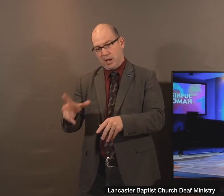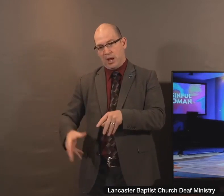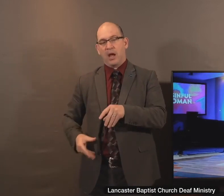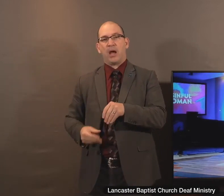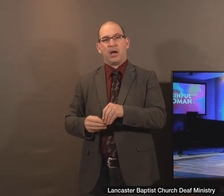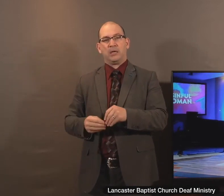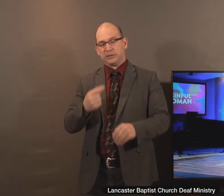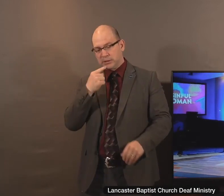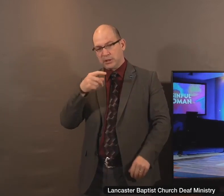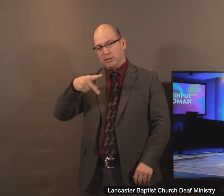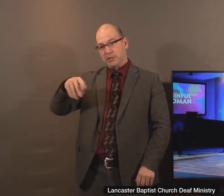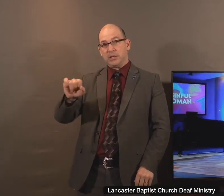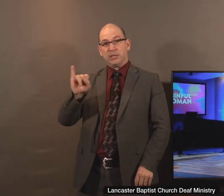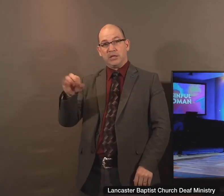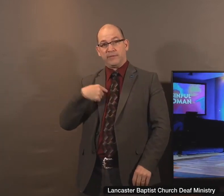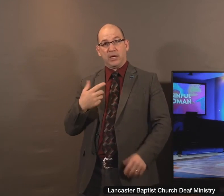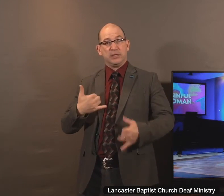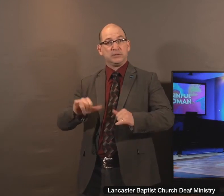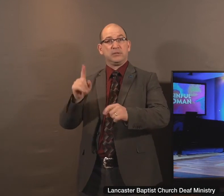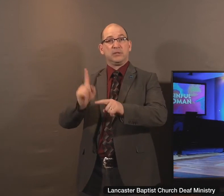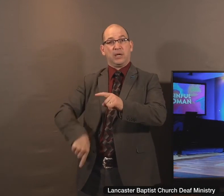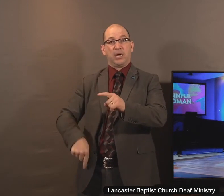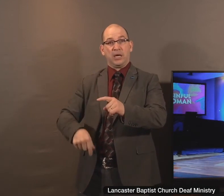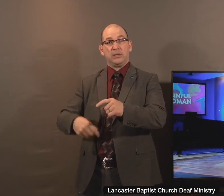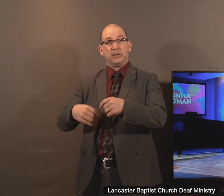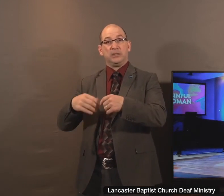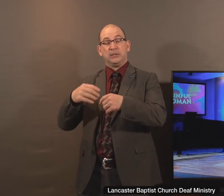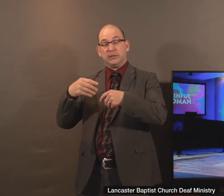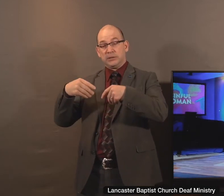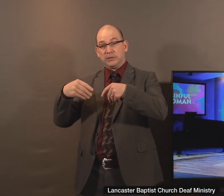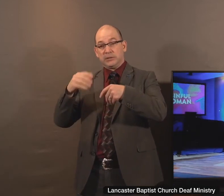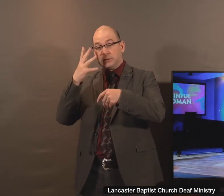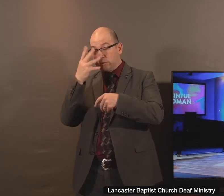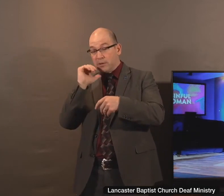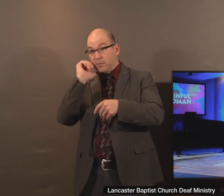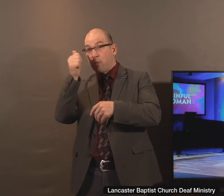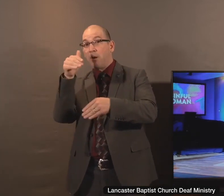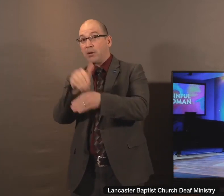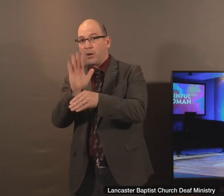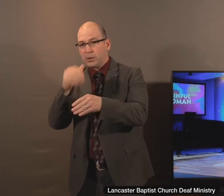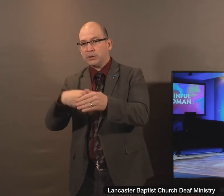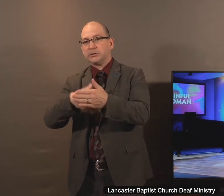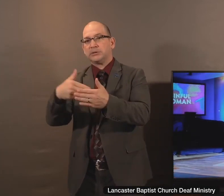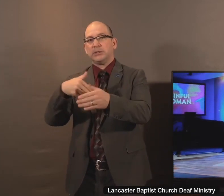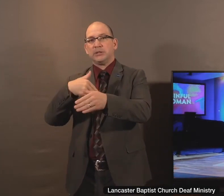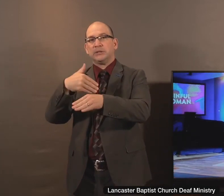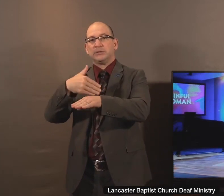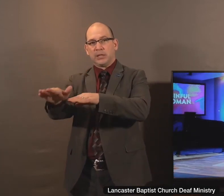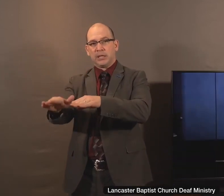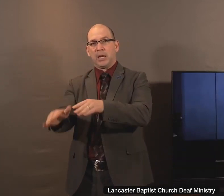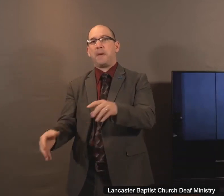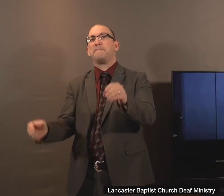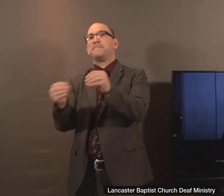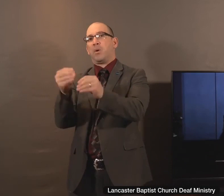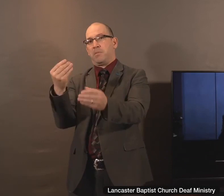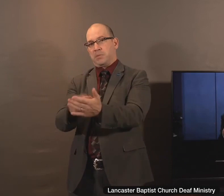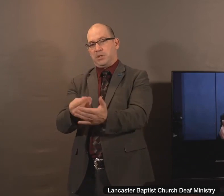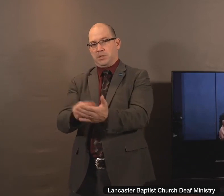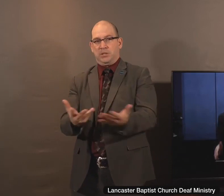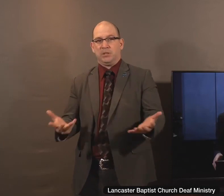He said, if I still can't sleep tomorrow all night, I'll send you the rest of the money. You know, sometimes we repent of just enough to